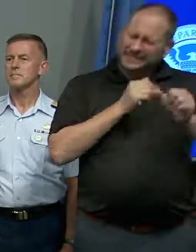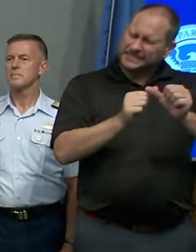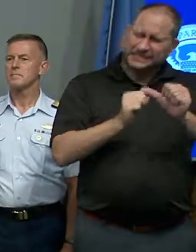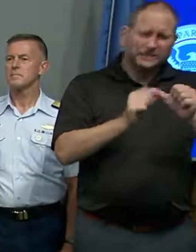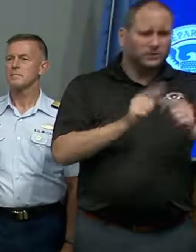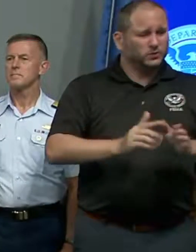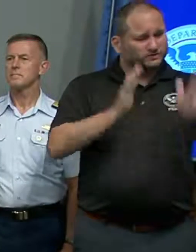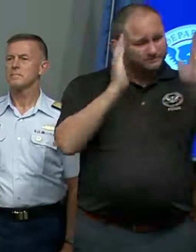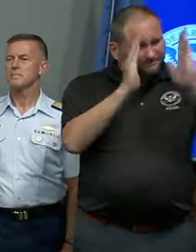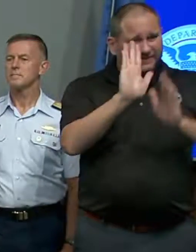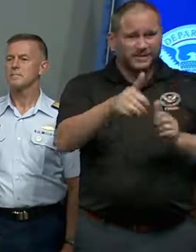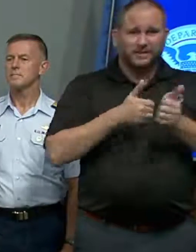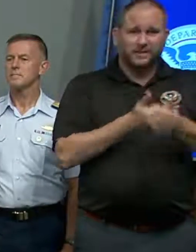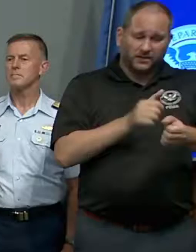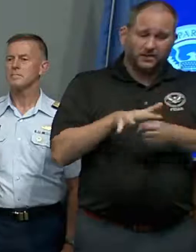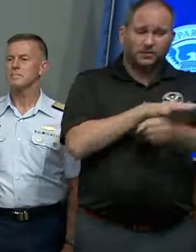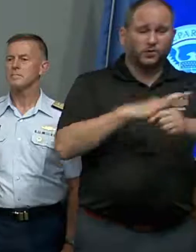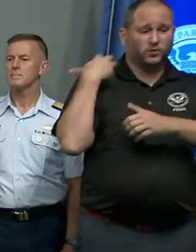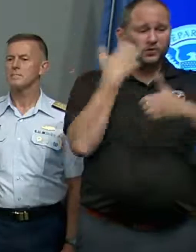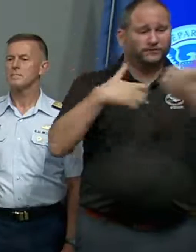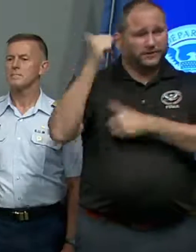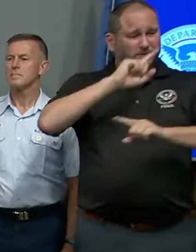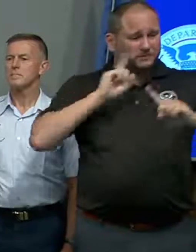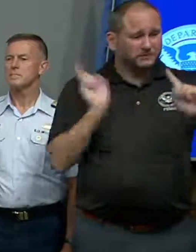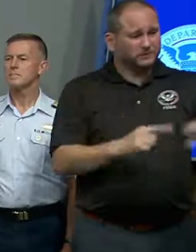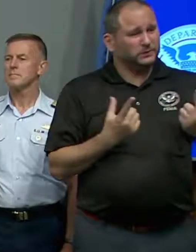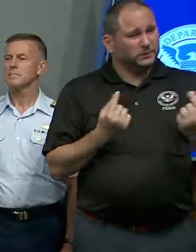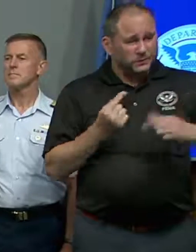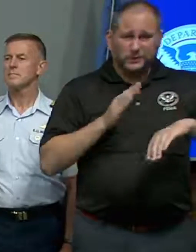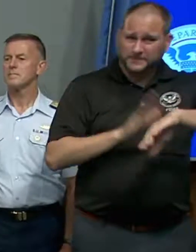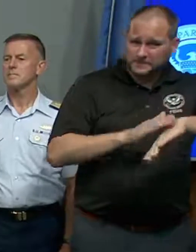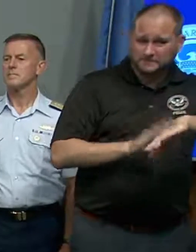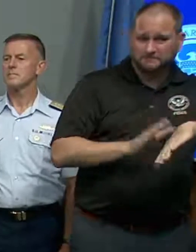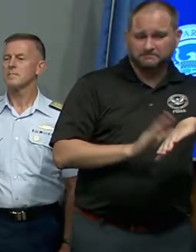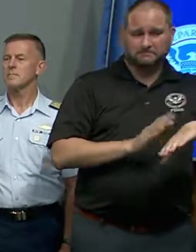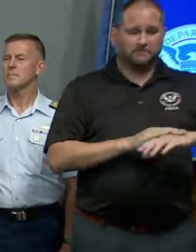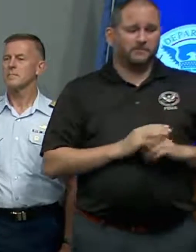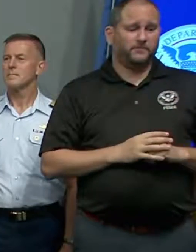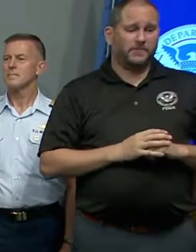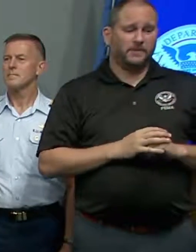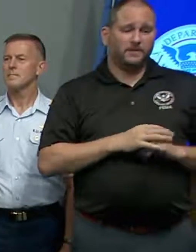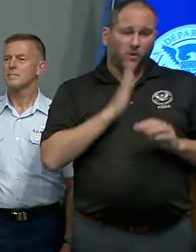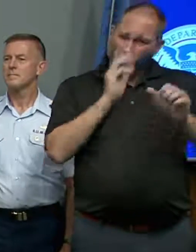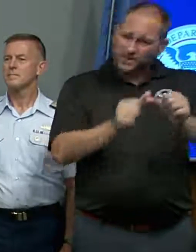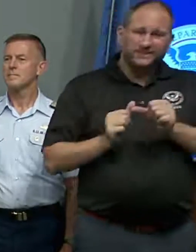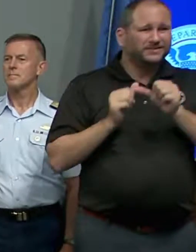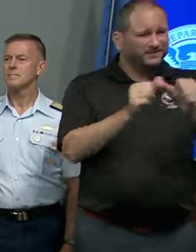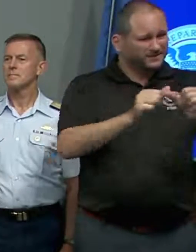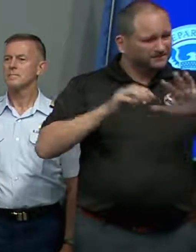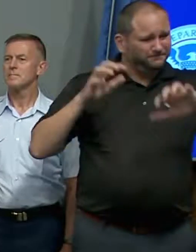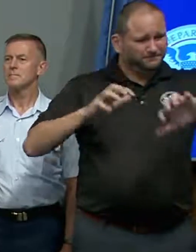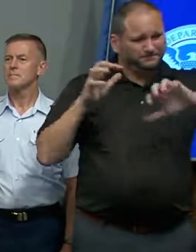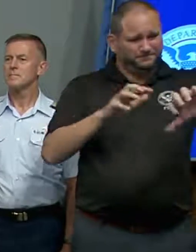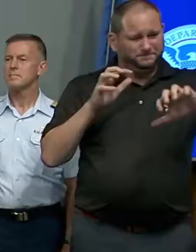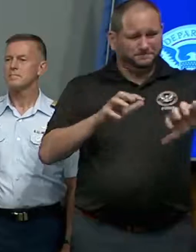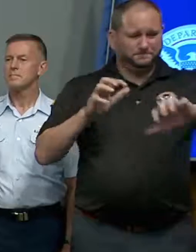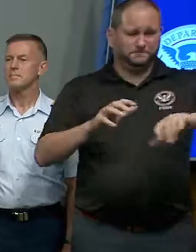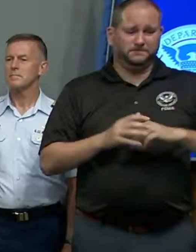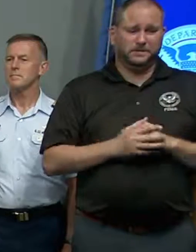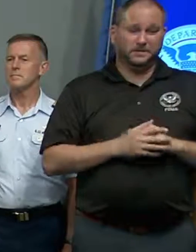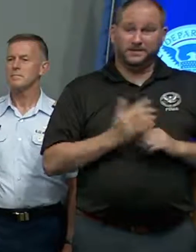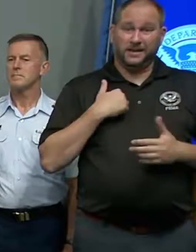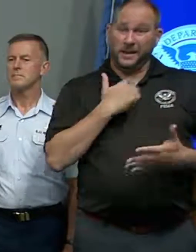local officials and heed warnings. We expect this storm to continue, and our number one priority is